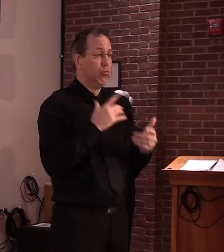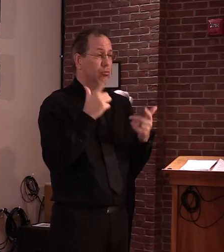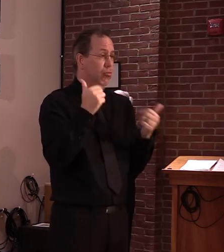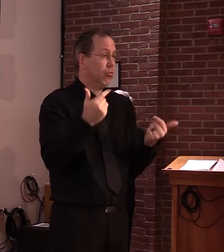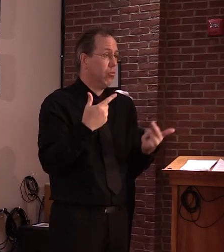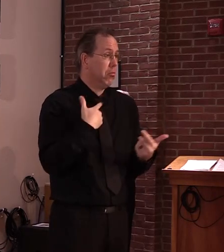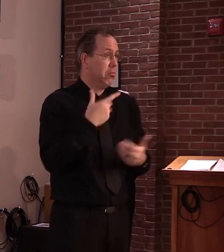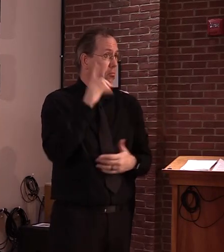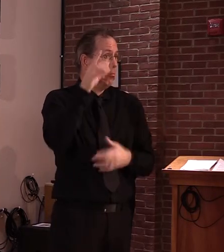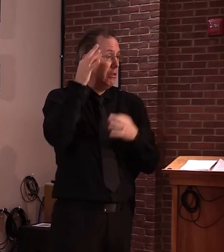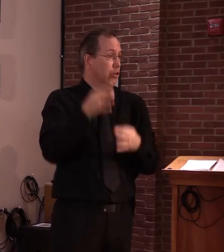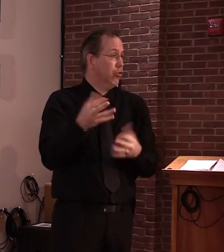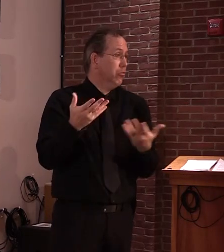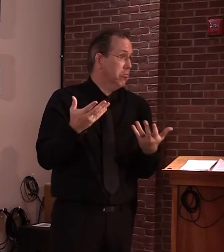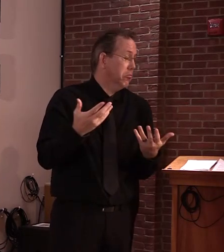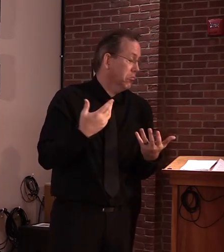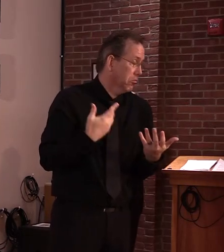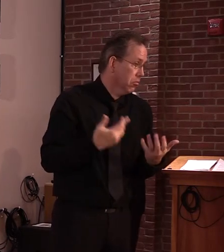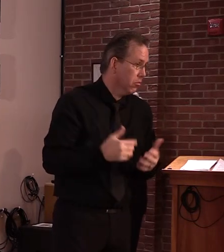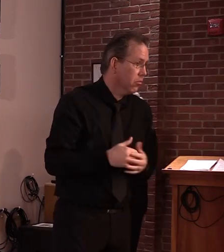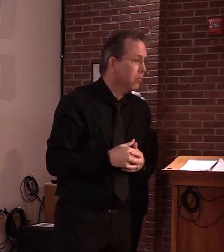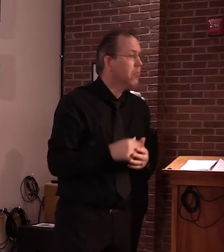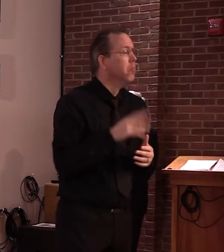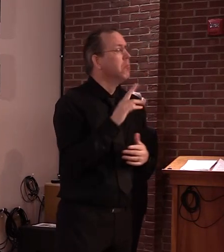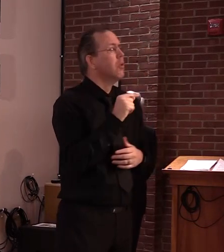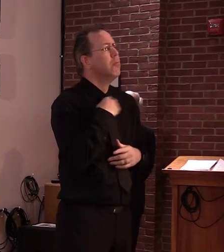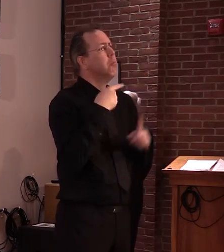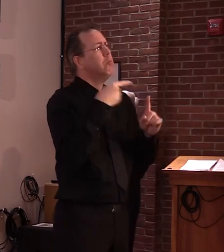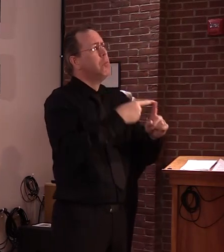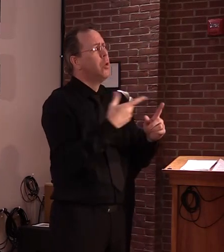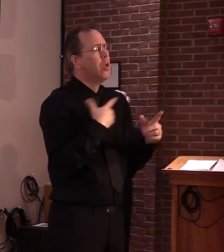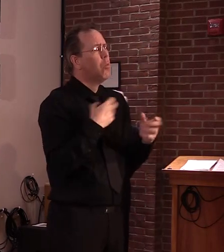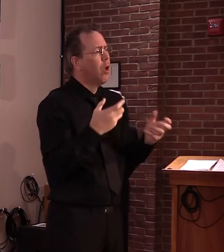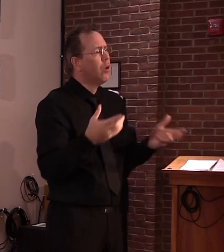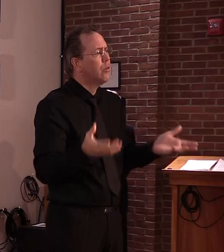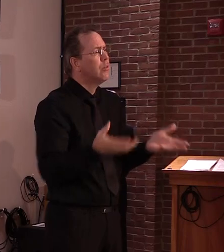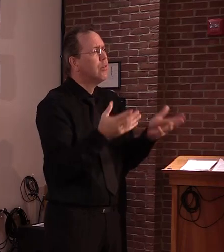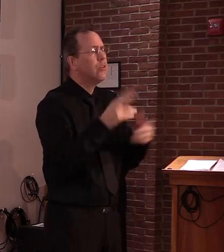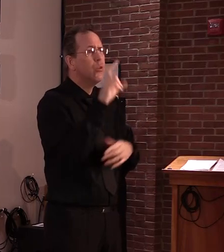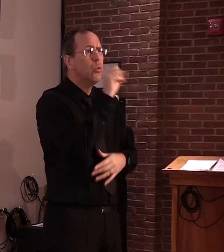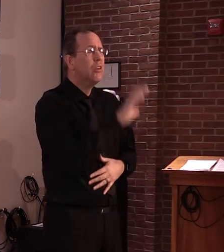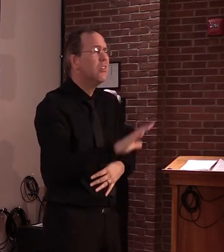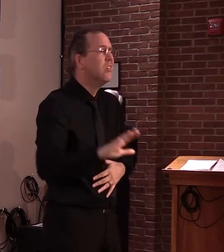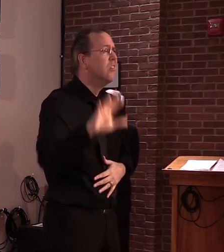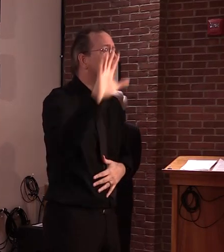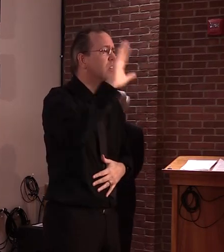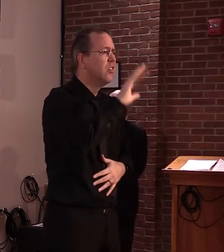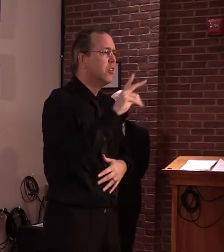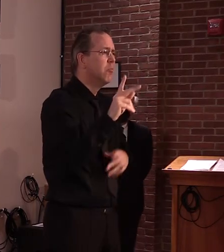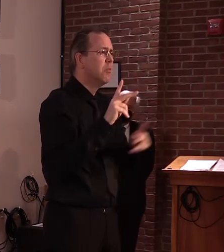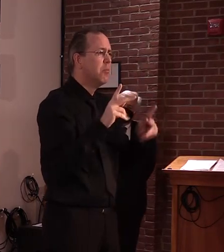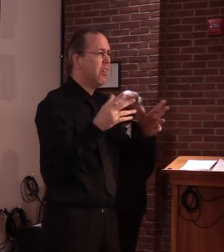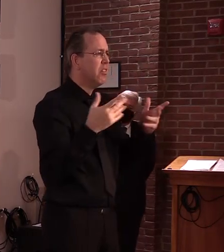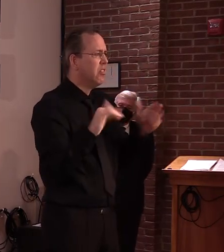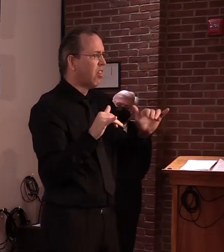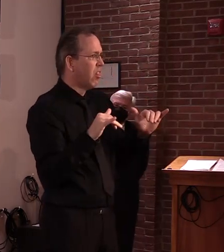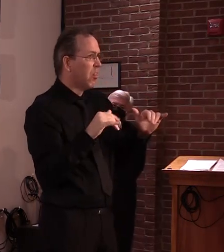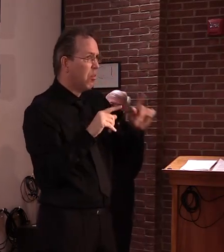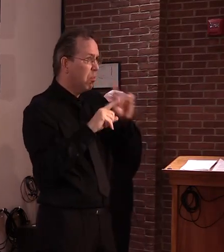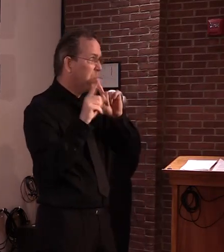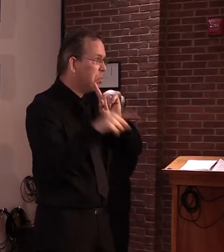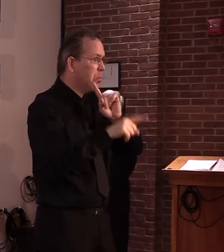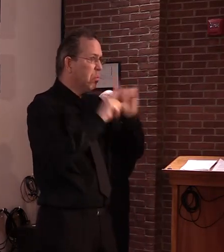what I'm seeing, again, across the country, this is having mixed results. It creates a lot of controversy.